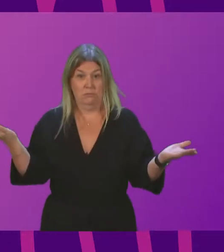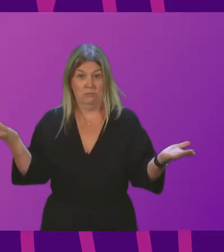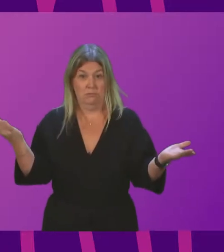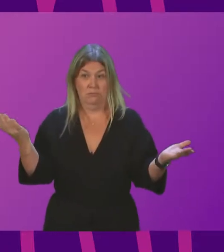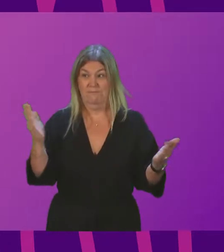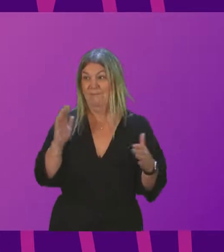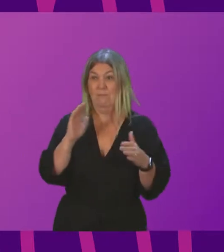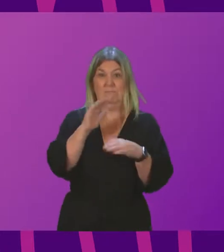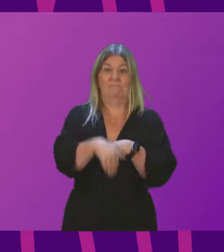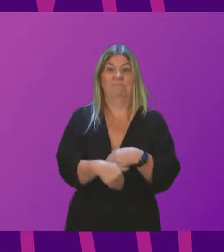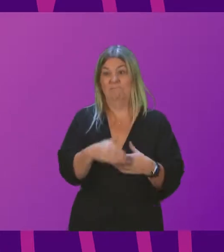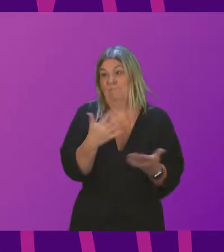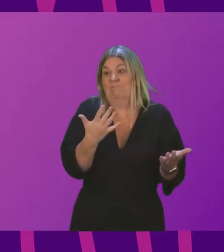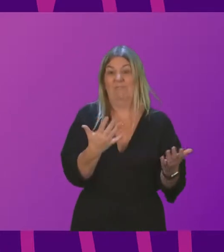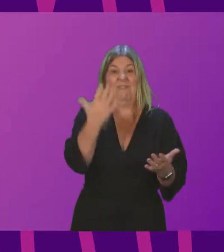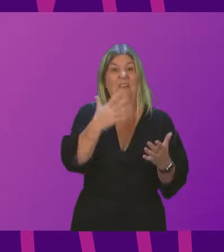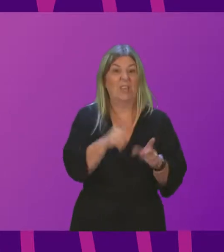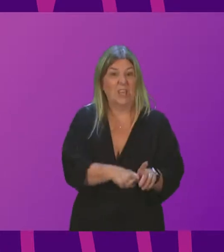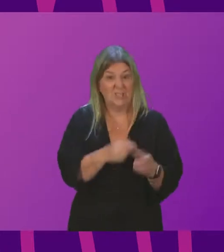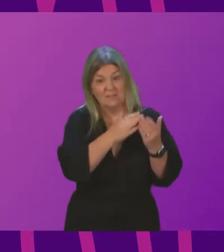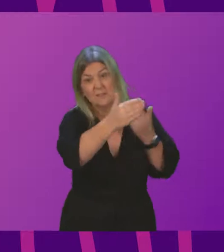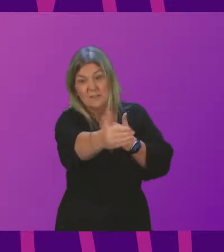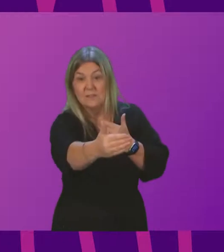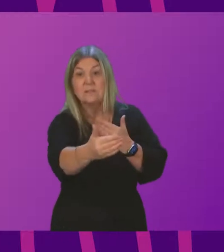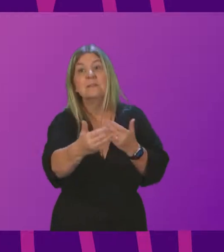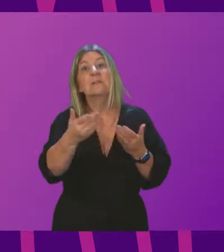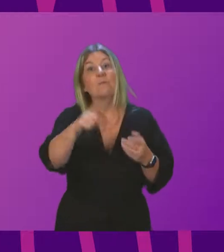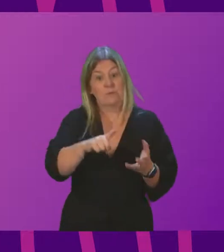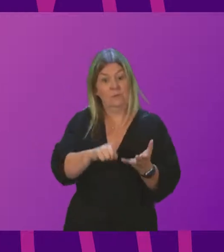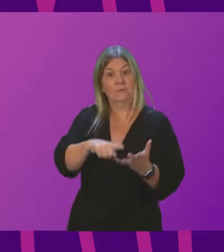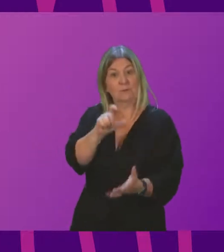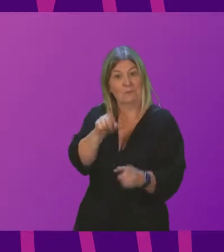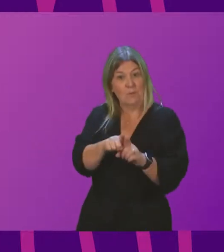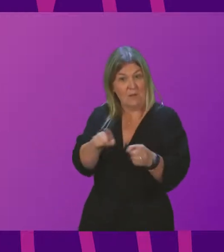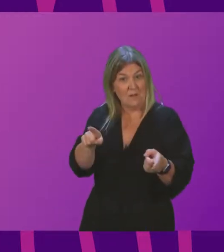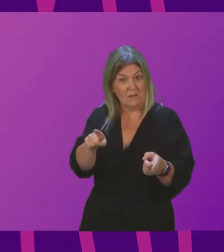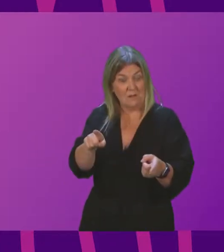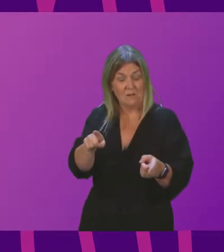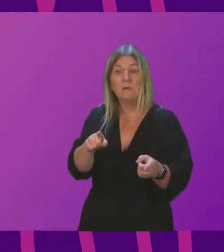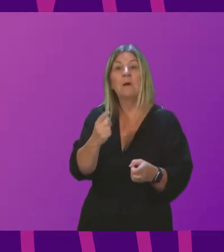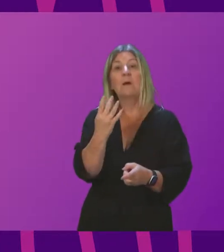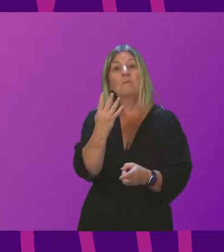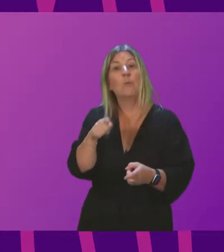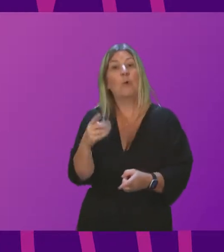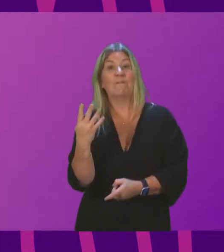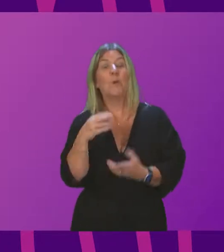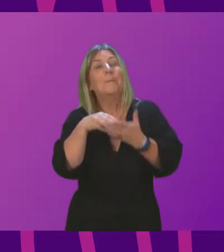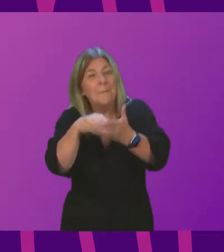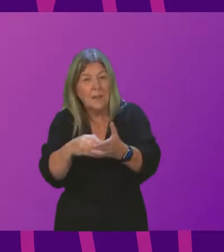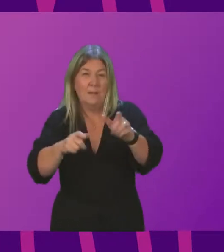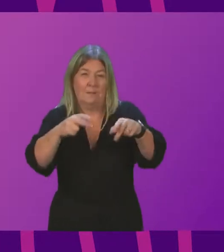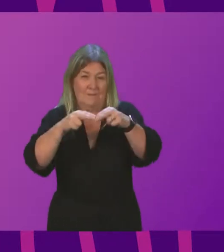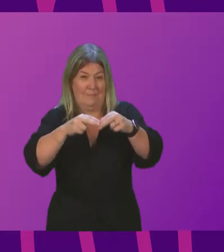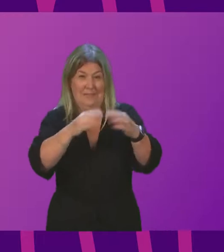decade. And then, of course, we have universal credit, and this is what the Resolution Foundation had to say. Of the 4.4 million households in